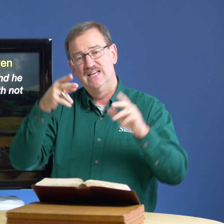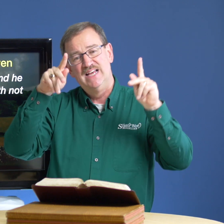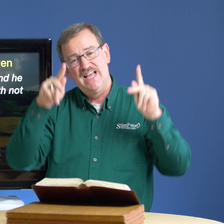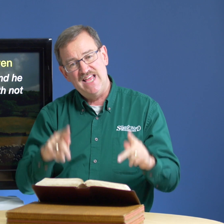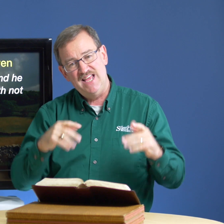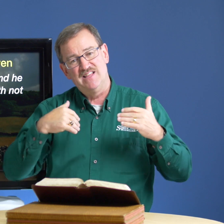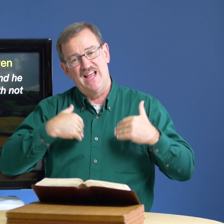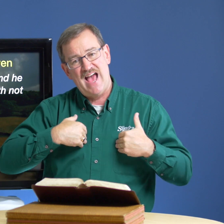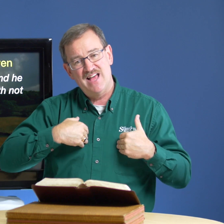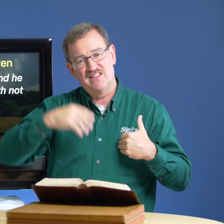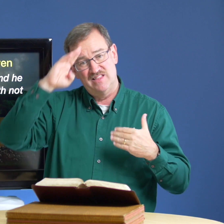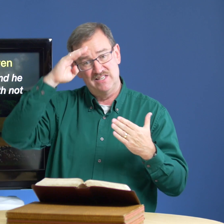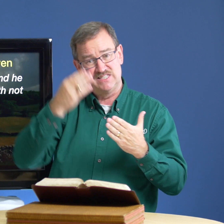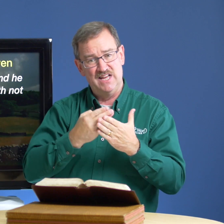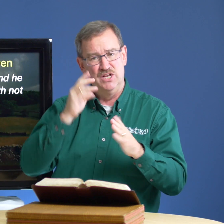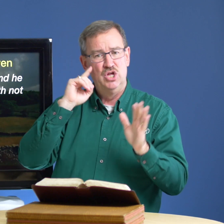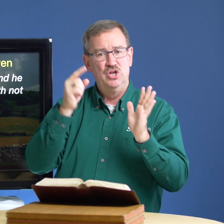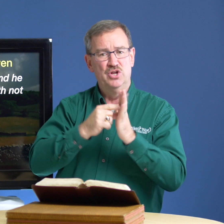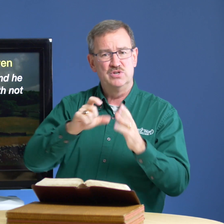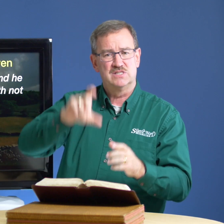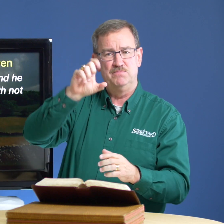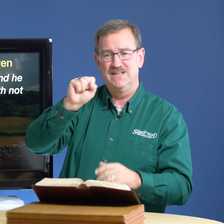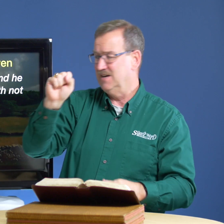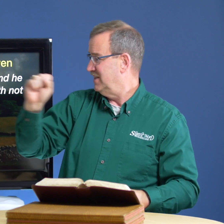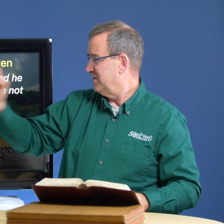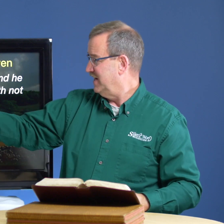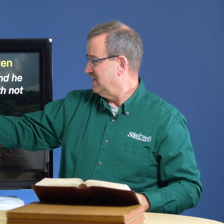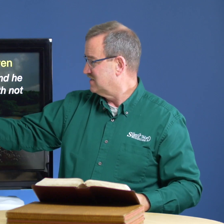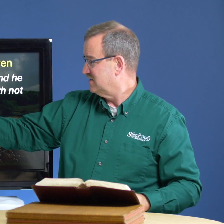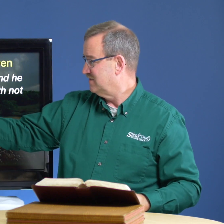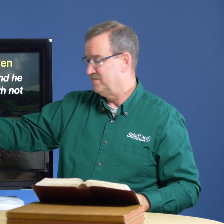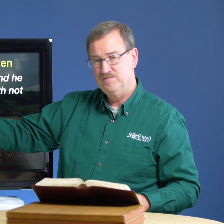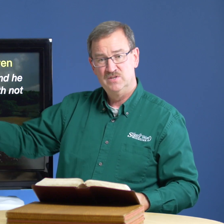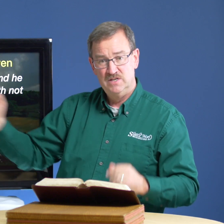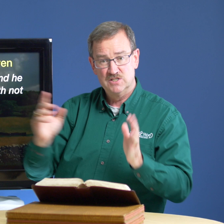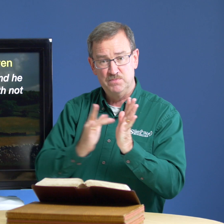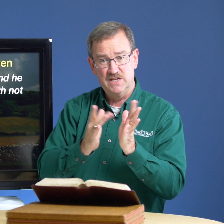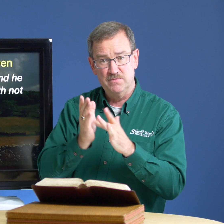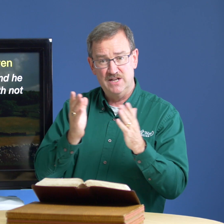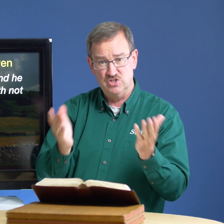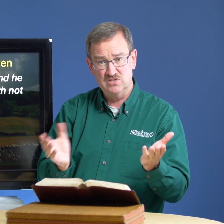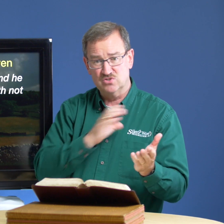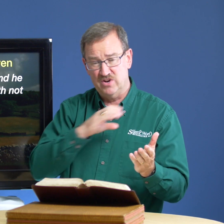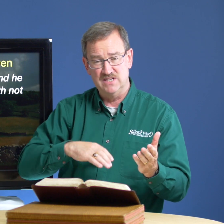he that hath the son notice the big letter s speaking about jesus christ